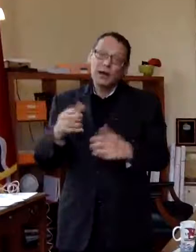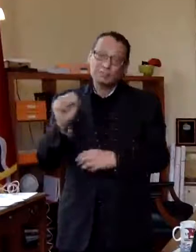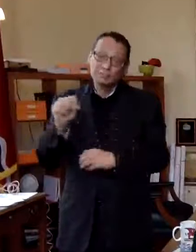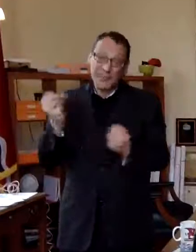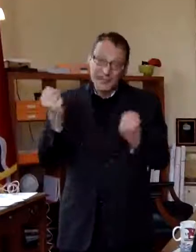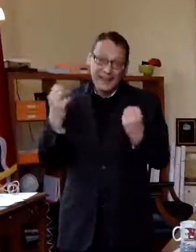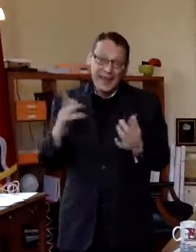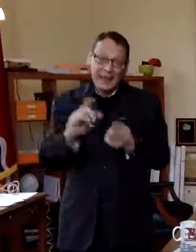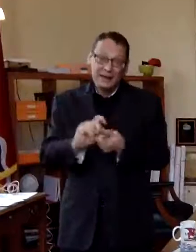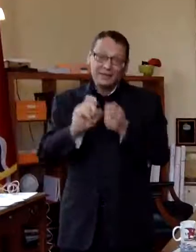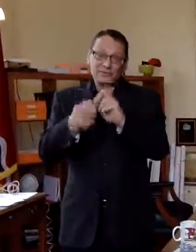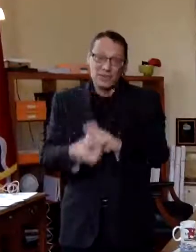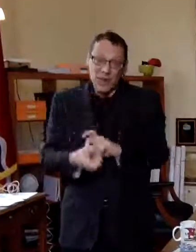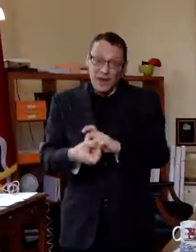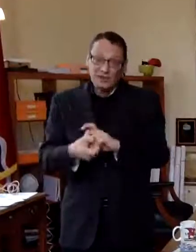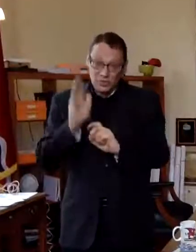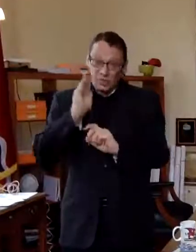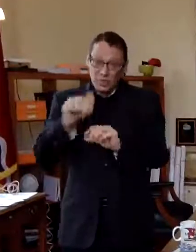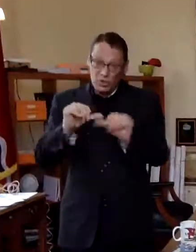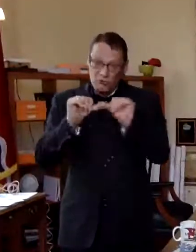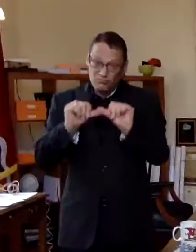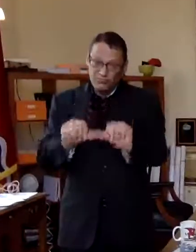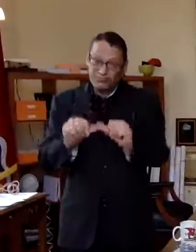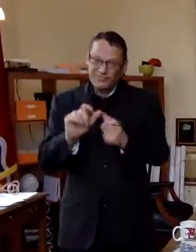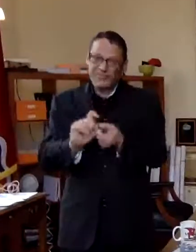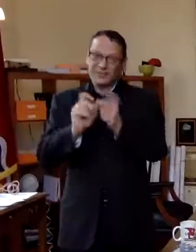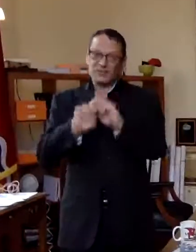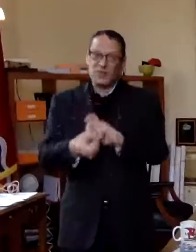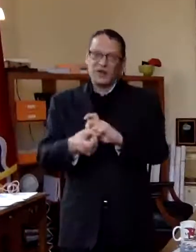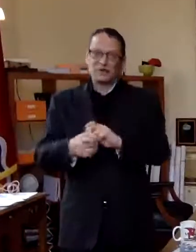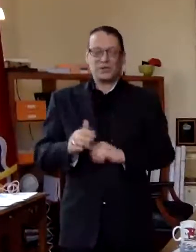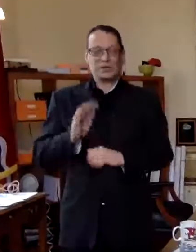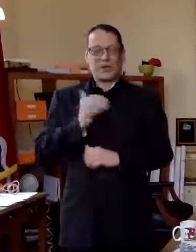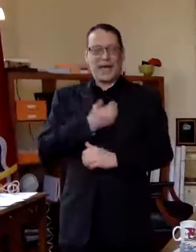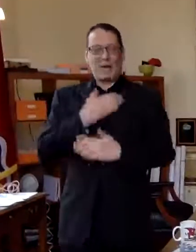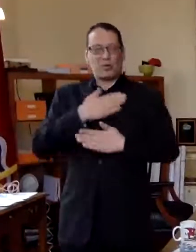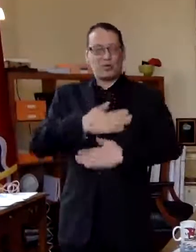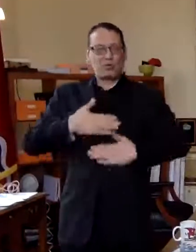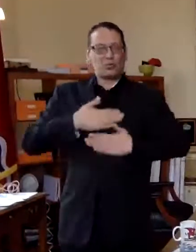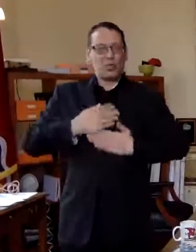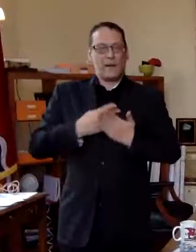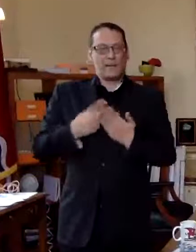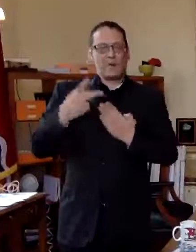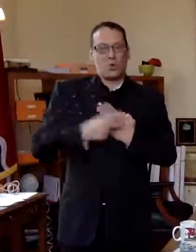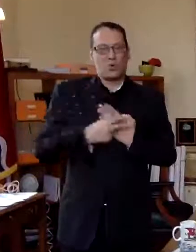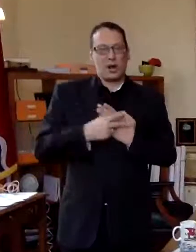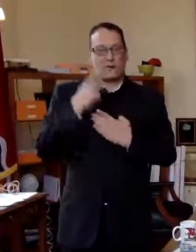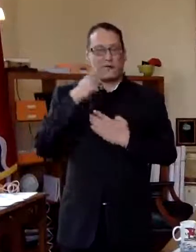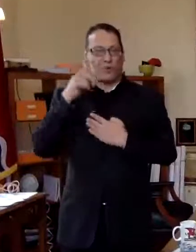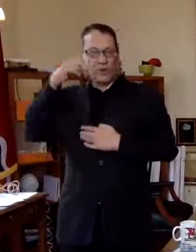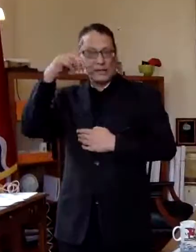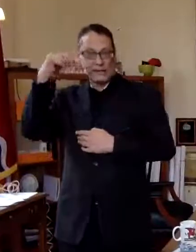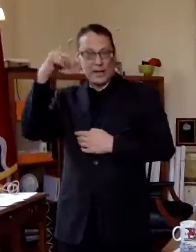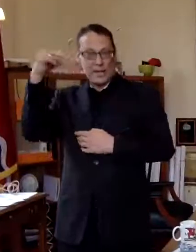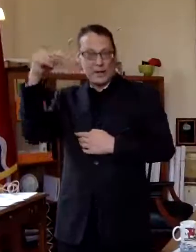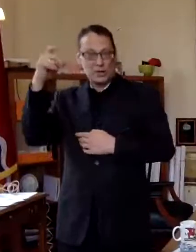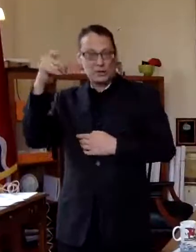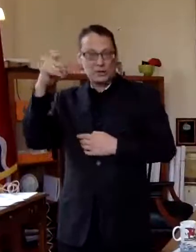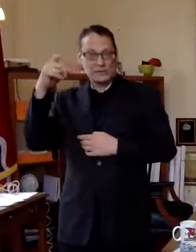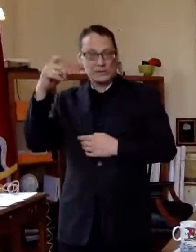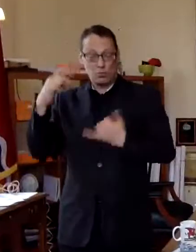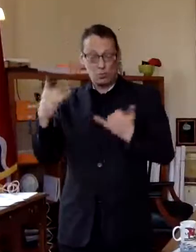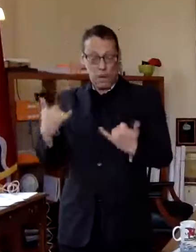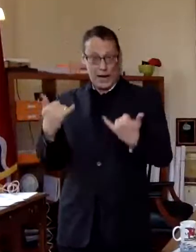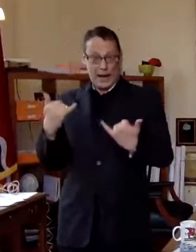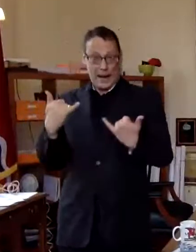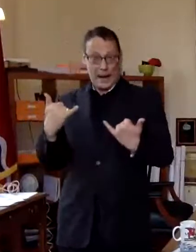changed so a lot will change in the next six weeks i think uh our rec programs our summer rec programs are not happening as